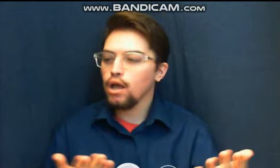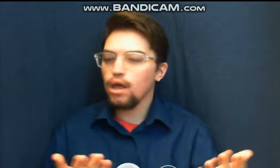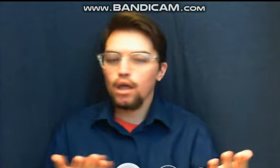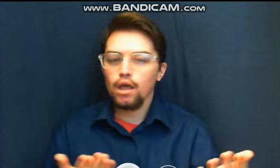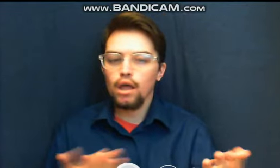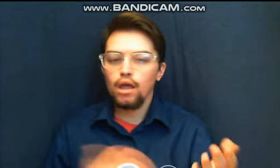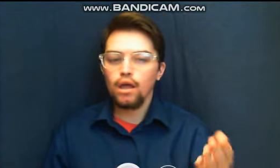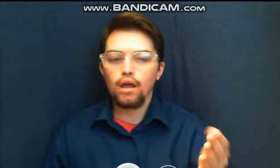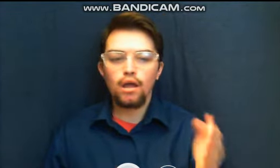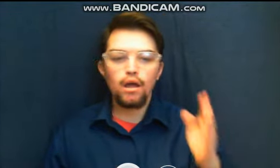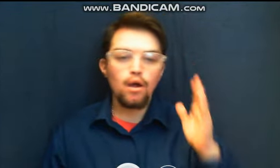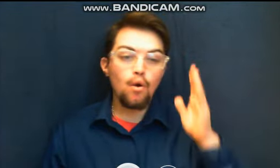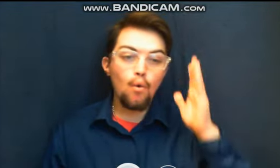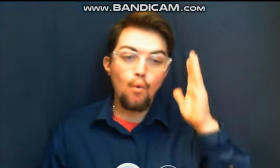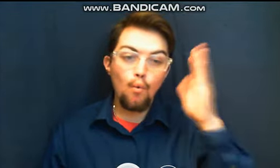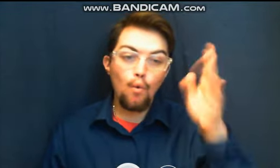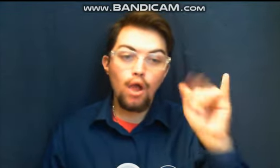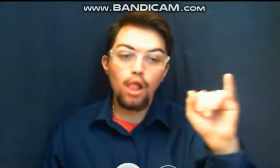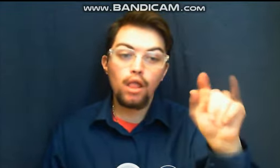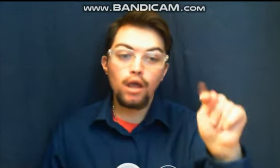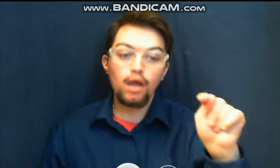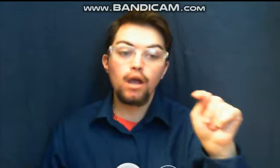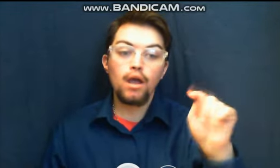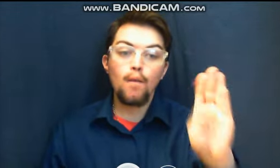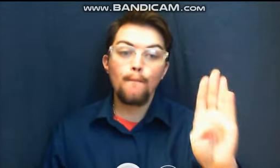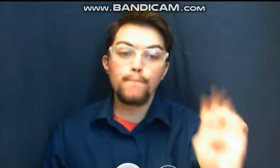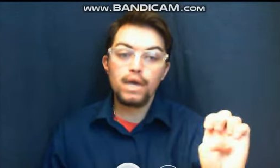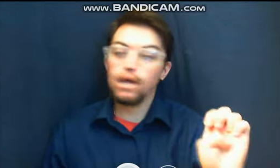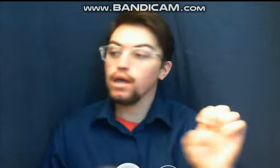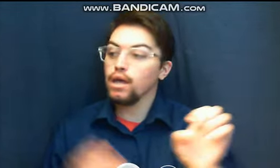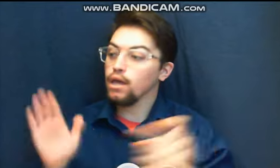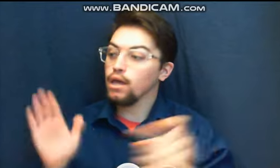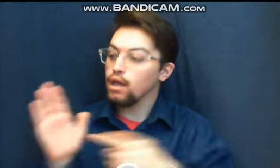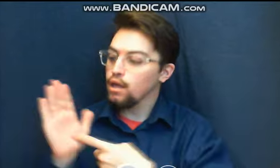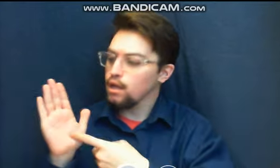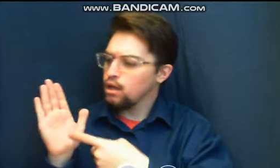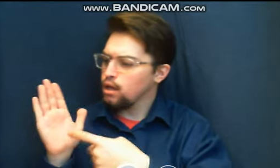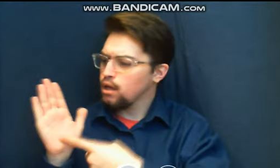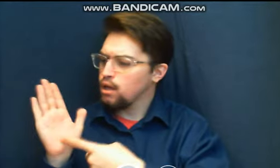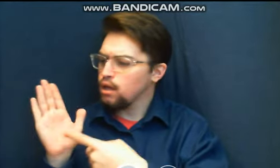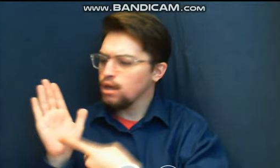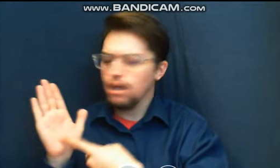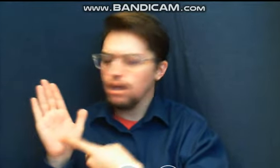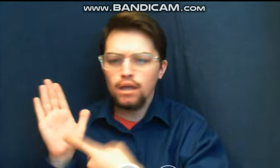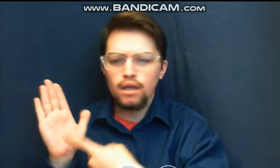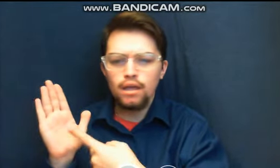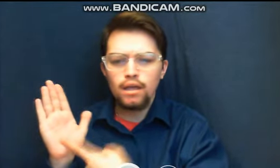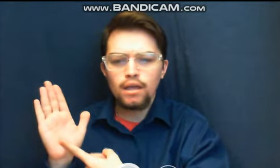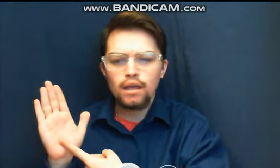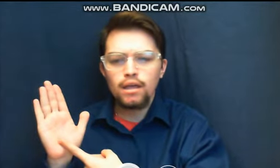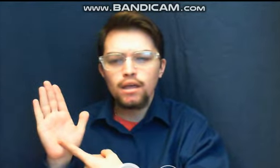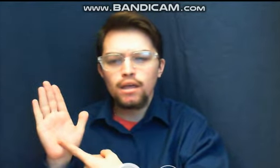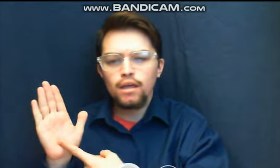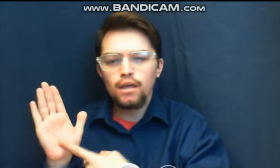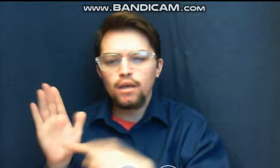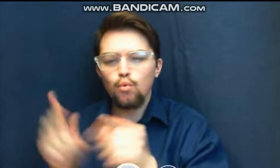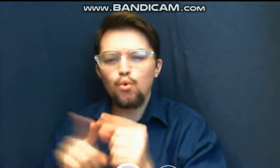look at all the signs of one thing in here, how do know it's a windy day here, look carefully at the picture,